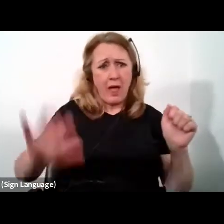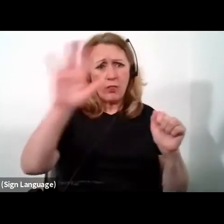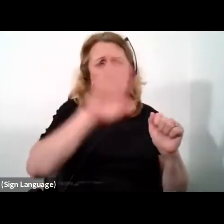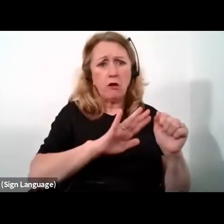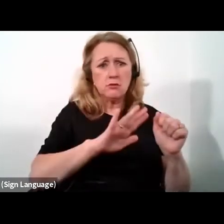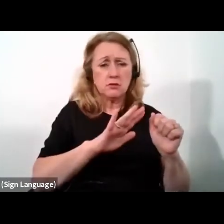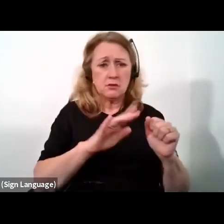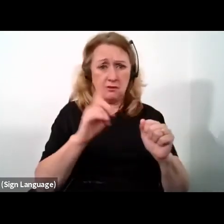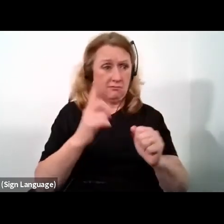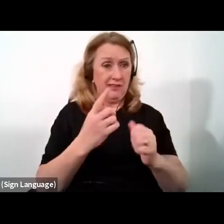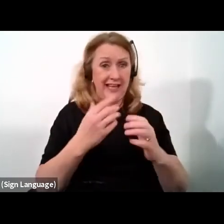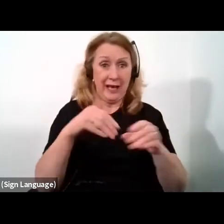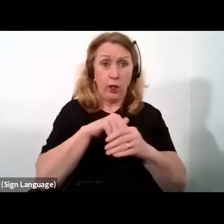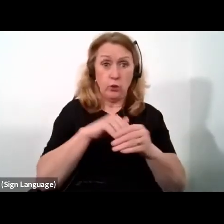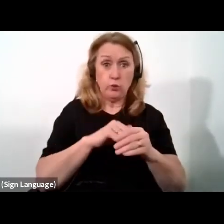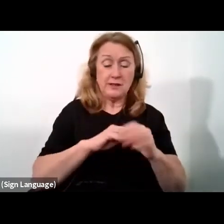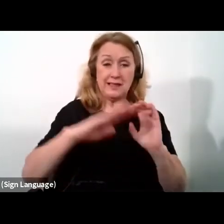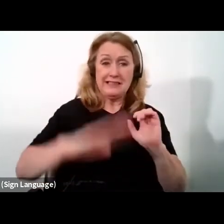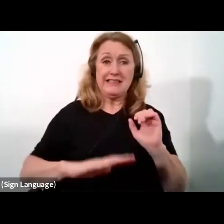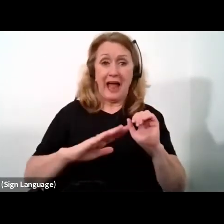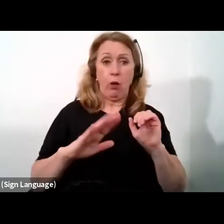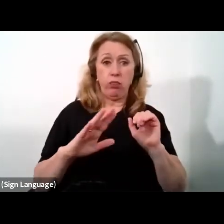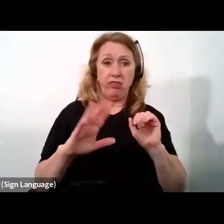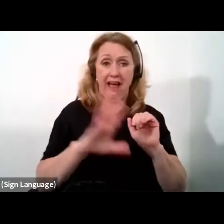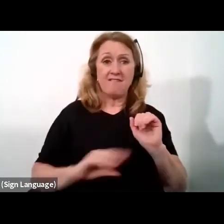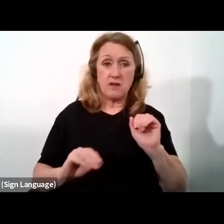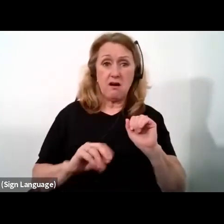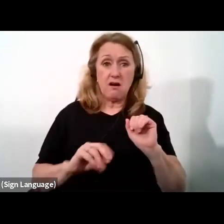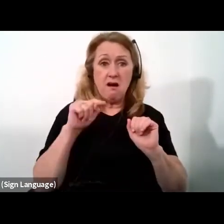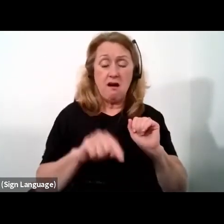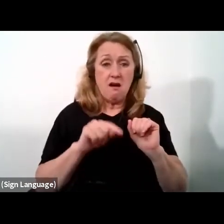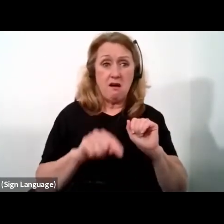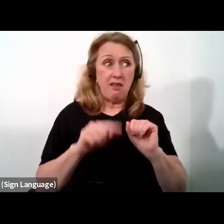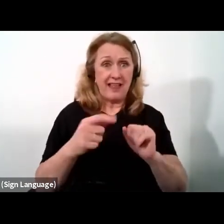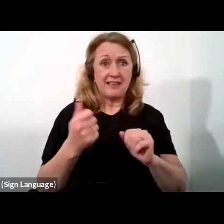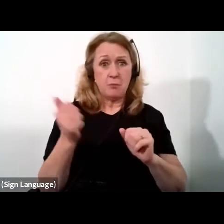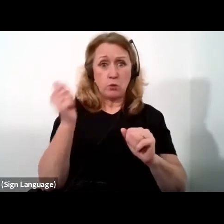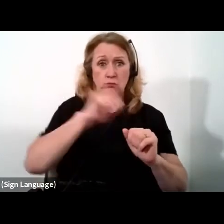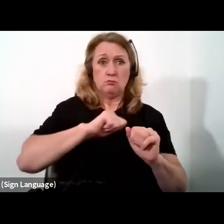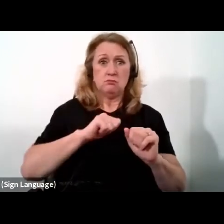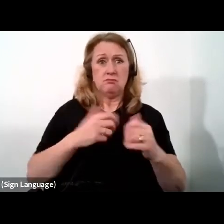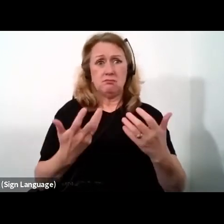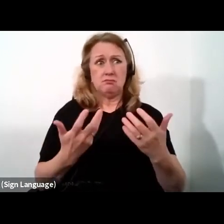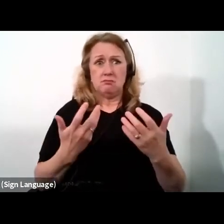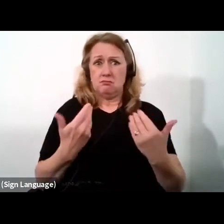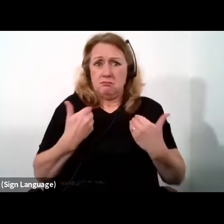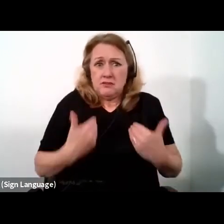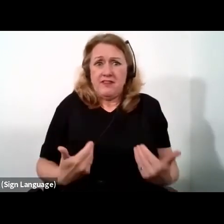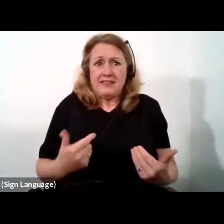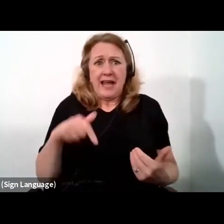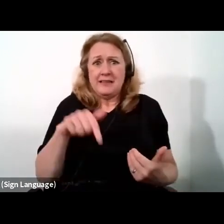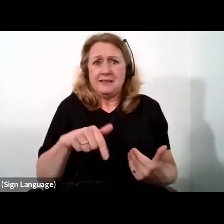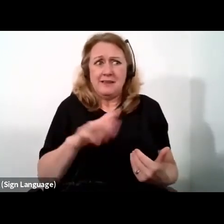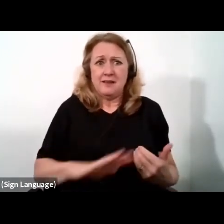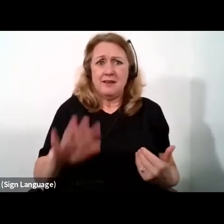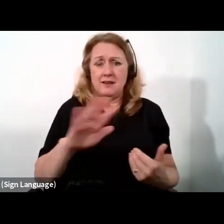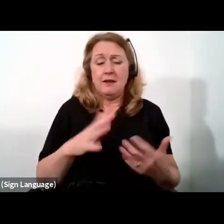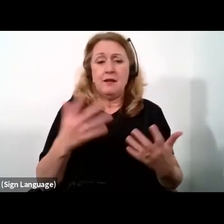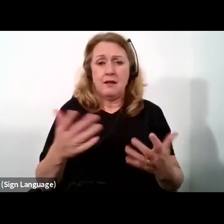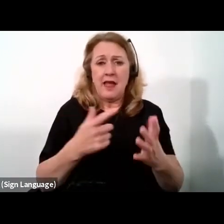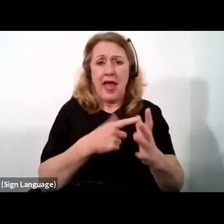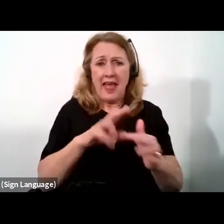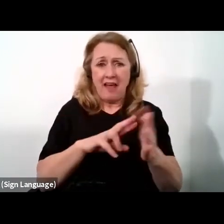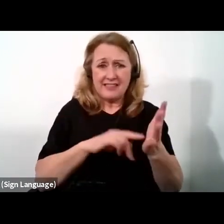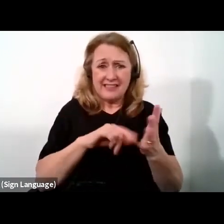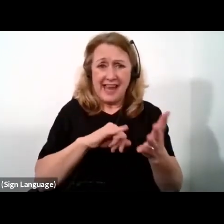including in South Africa, the most sophisticated economy, the regional street. However, the AFCFTA that